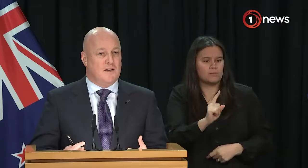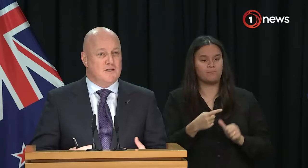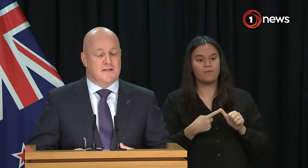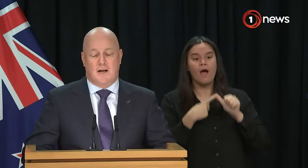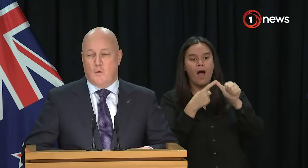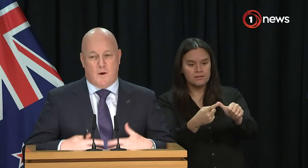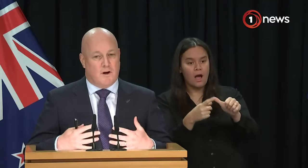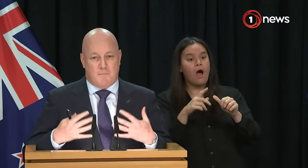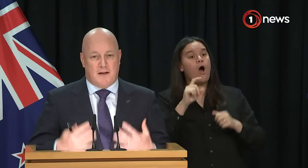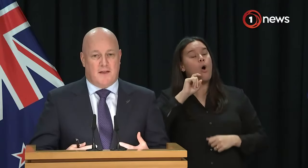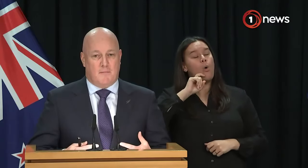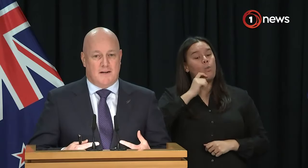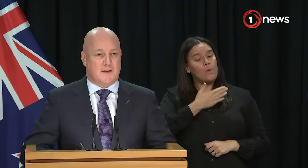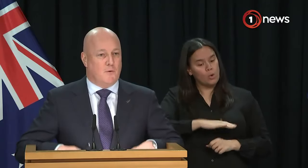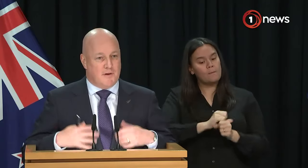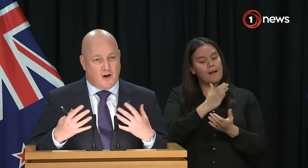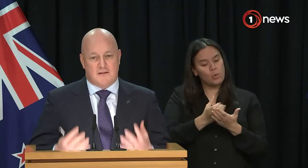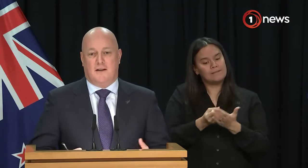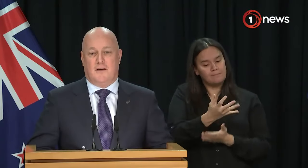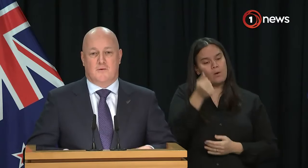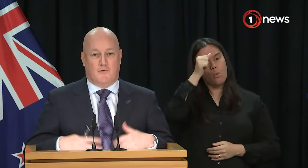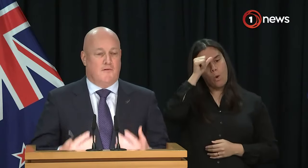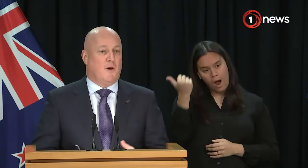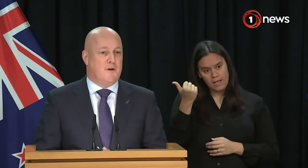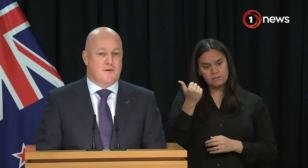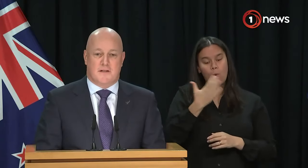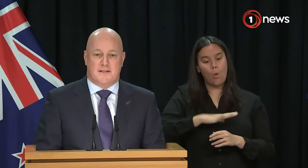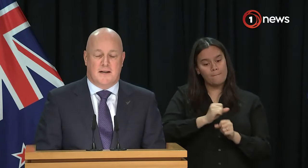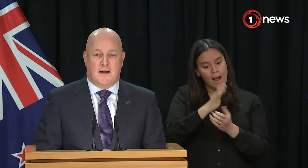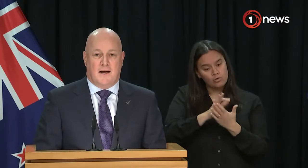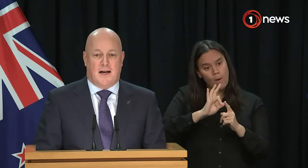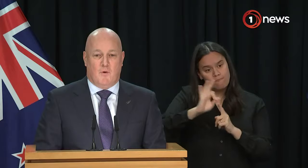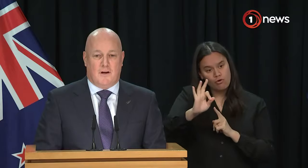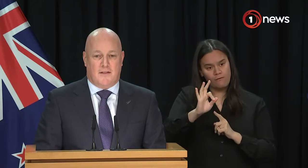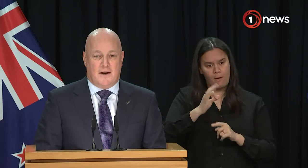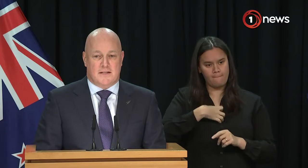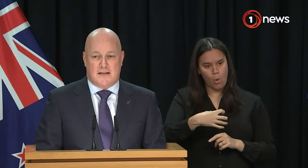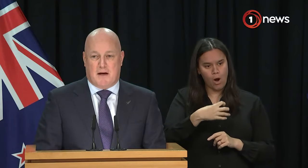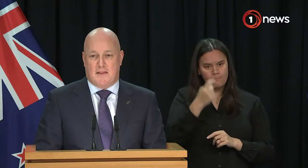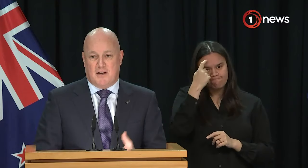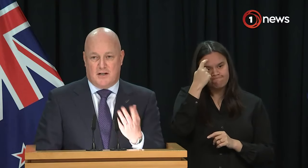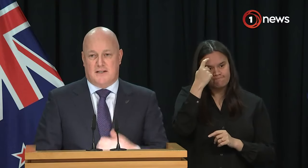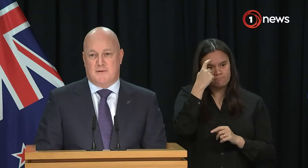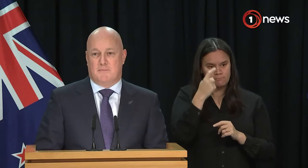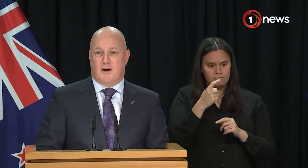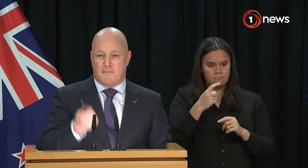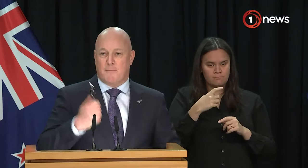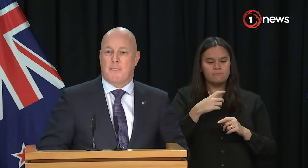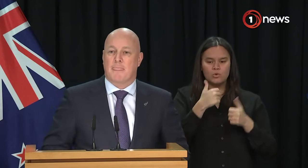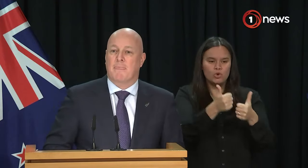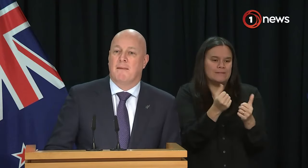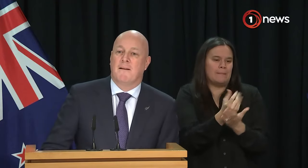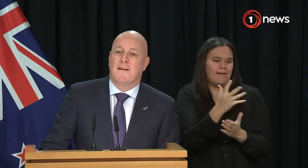delivery of school lunches, we want to be in that mindset, we want to be constantly looking to improve the way we do things and we'll look at that as part of the budget announcements.